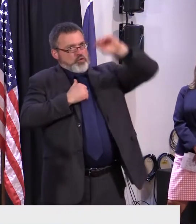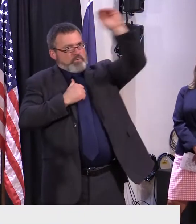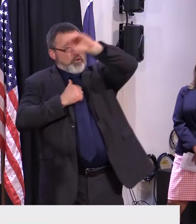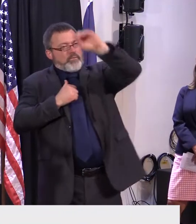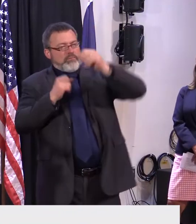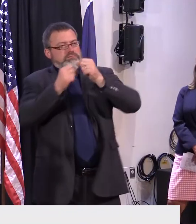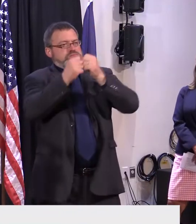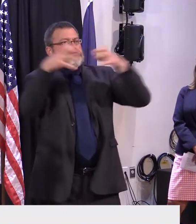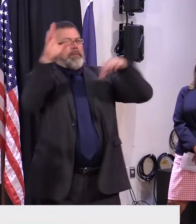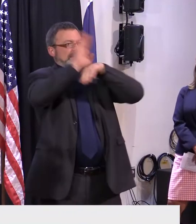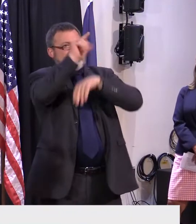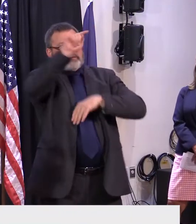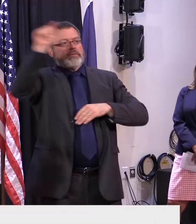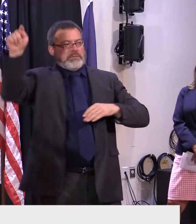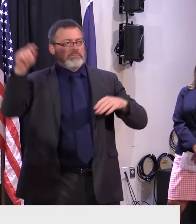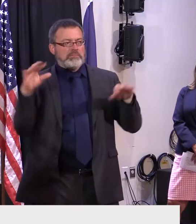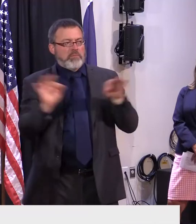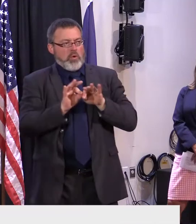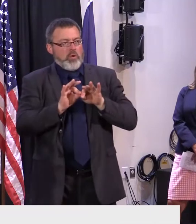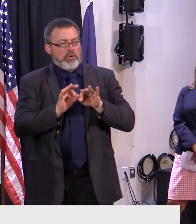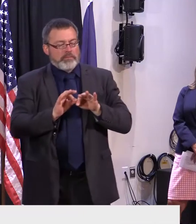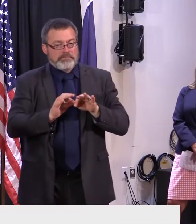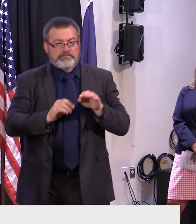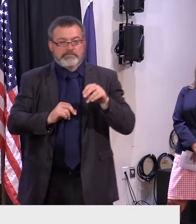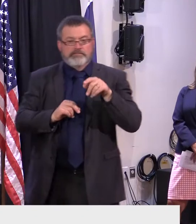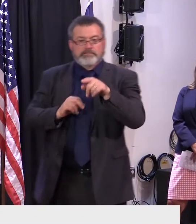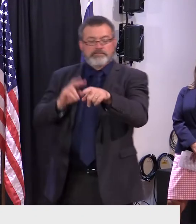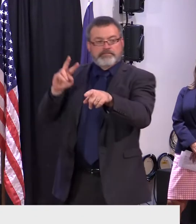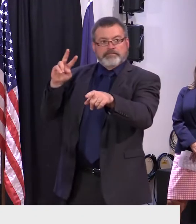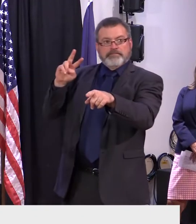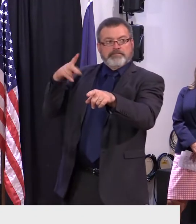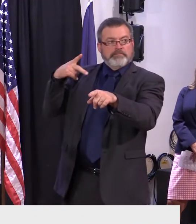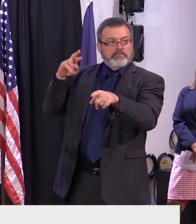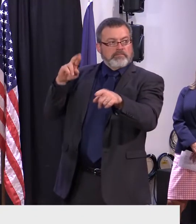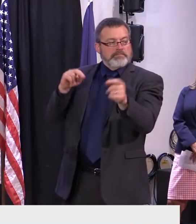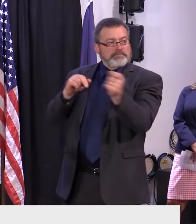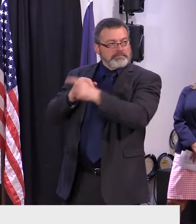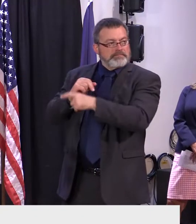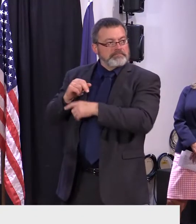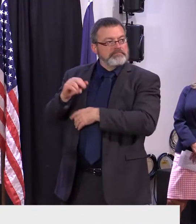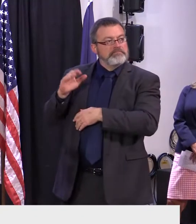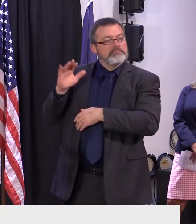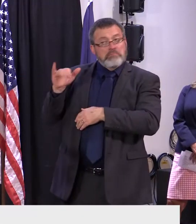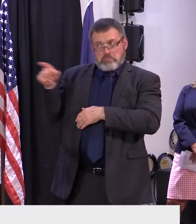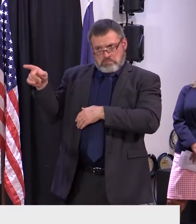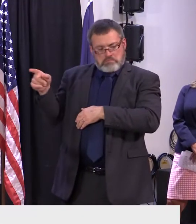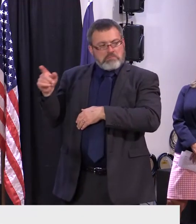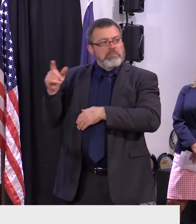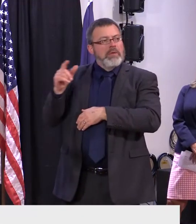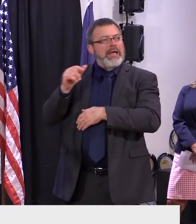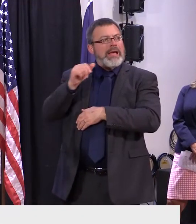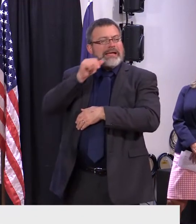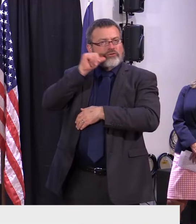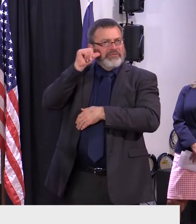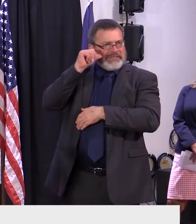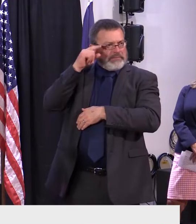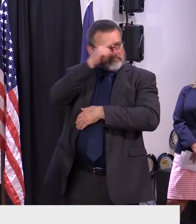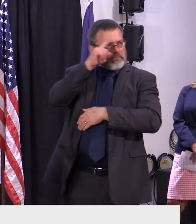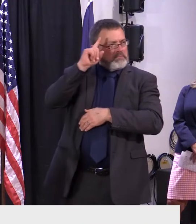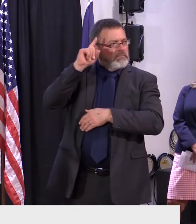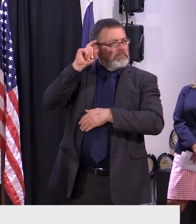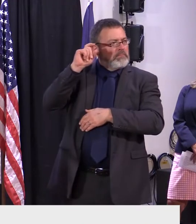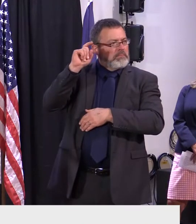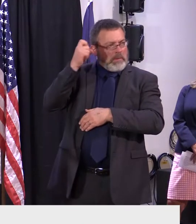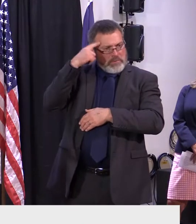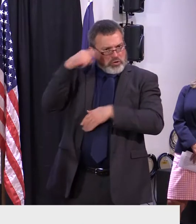some faith leaders got together in Montpelier yesterday to articulate their severe concerns about the fates